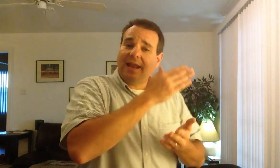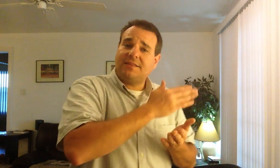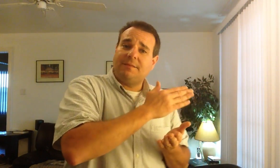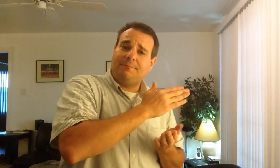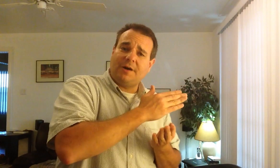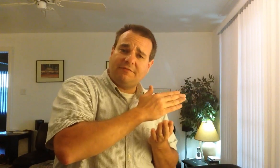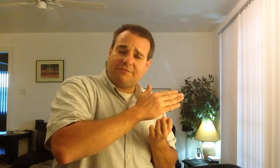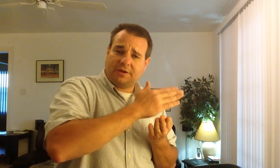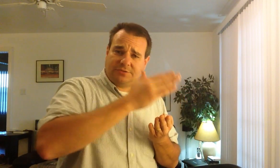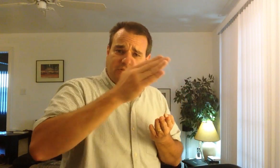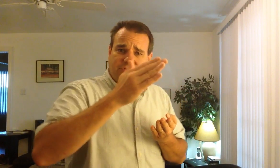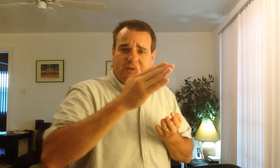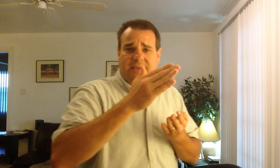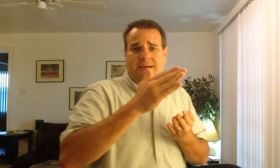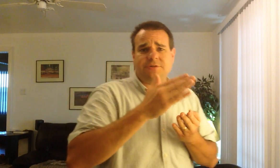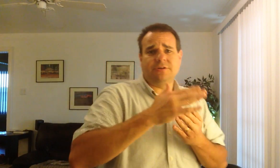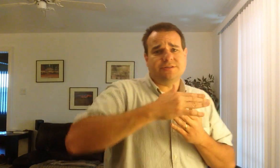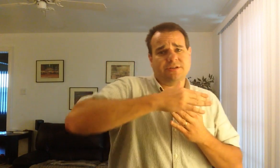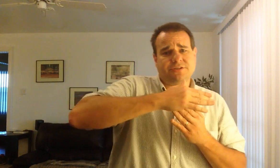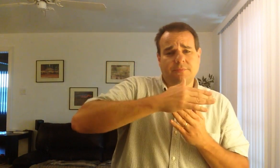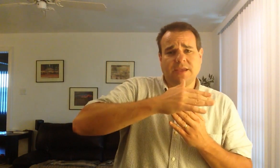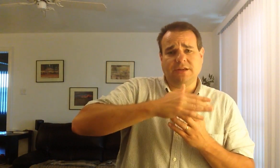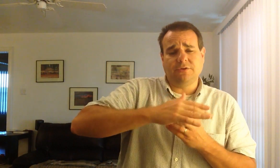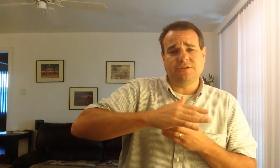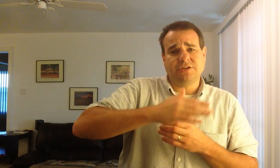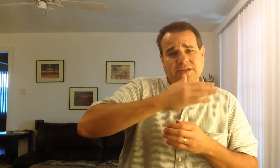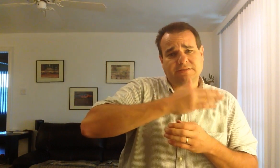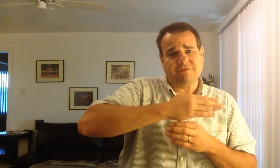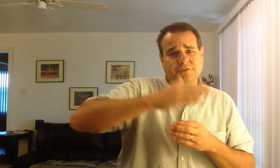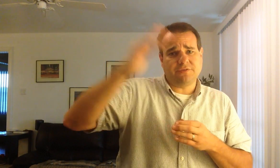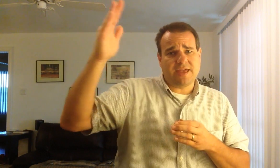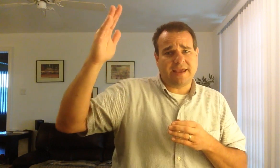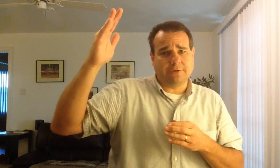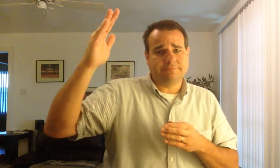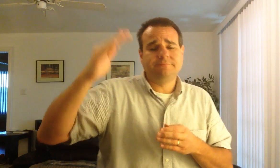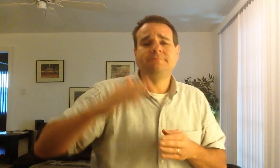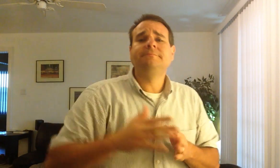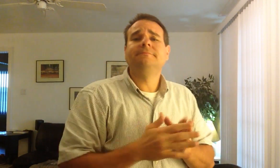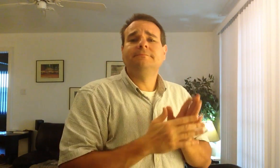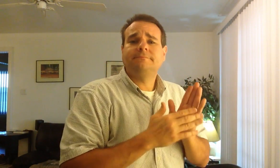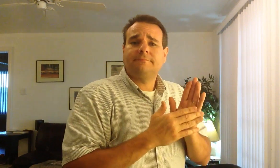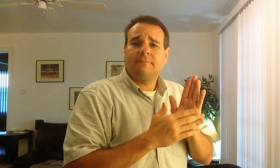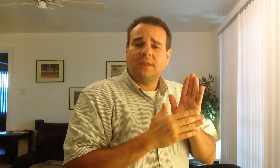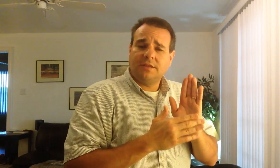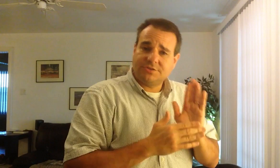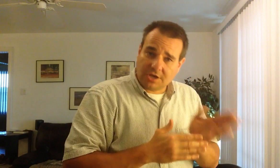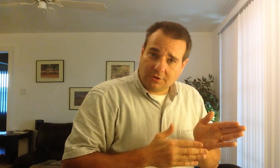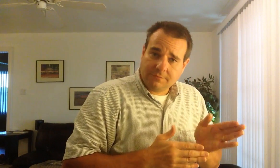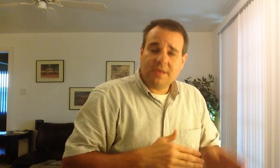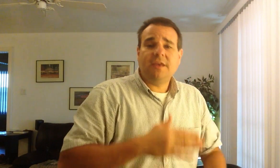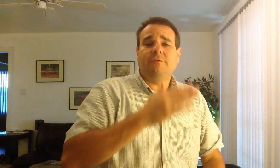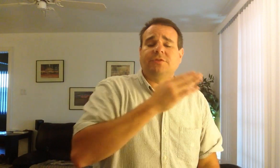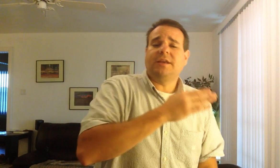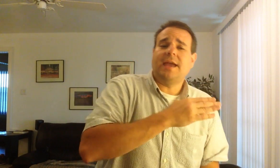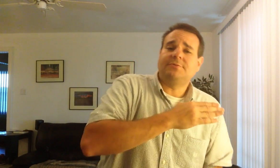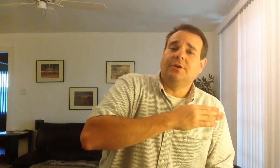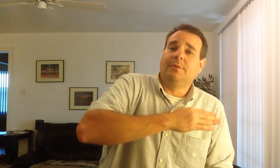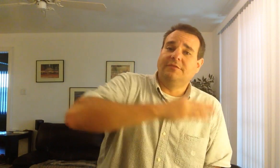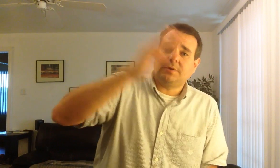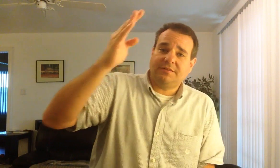Anything above the frequency you're trying to capture is going to start making noise, so you need to filter that out. So, if we're trying to capture above 20